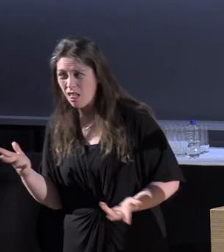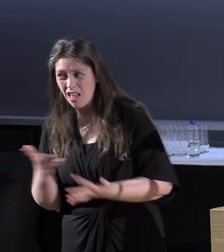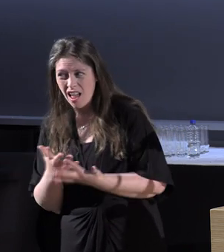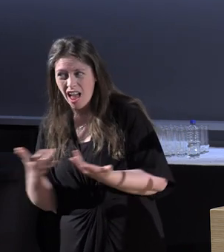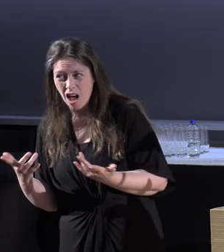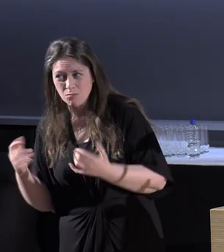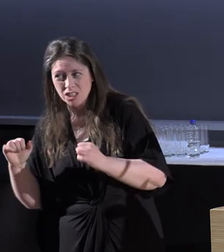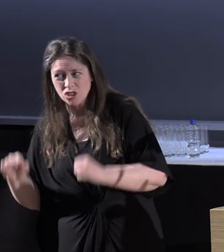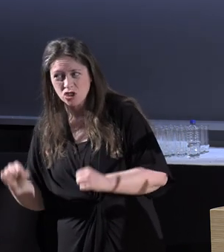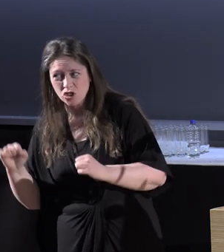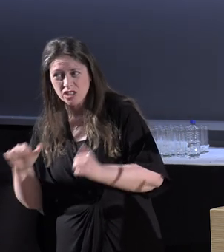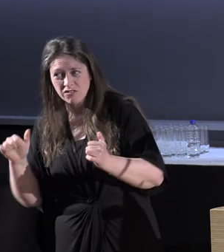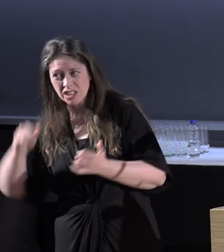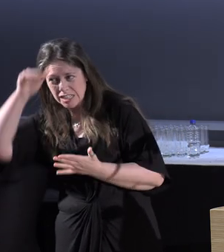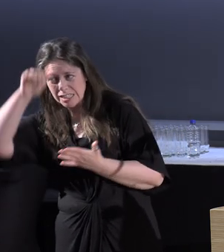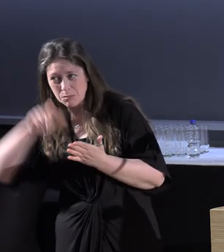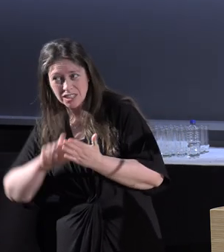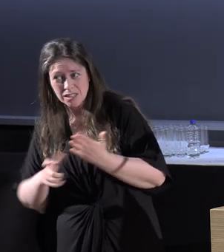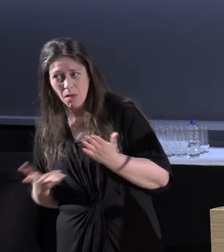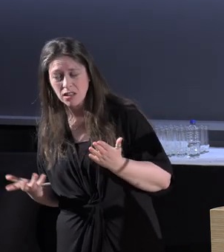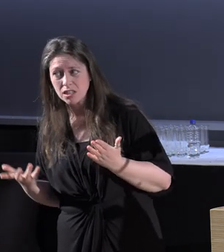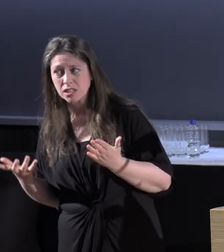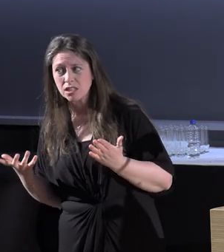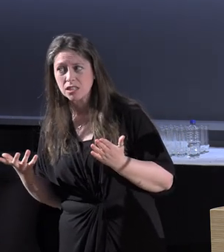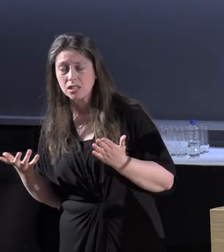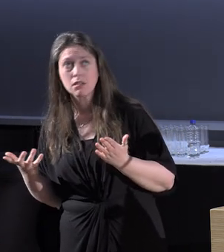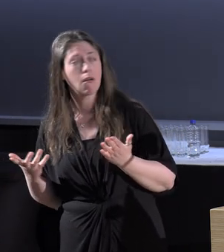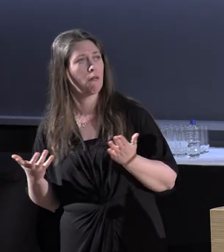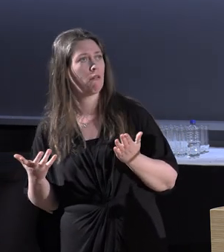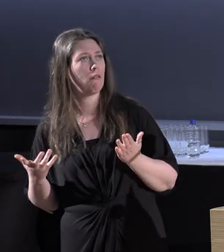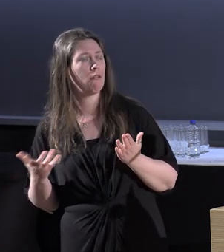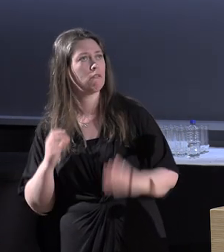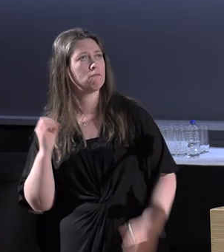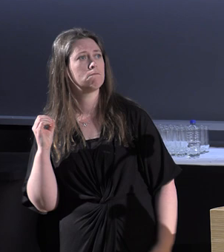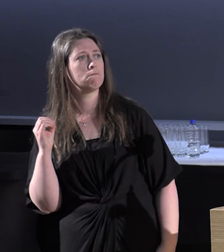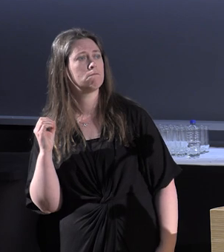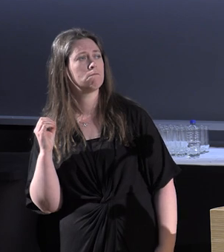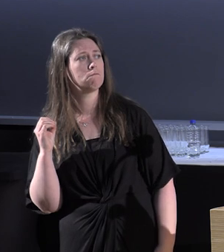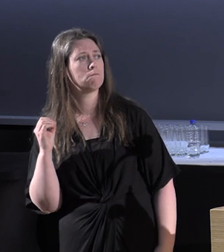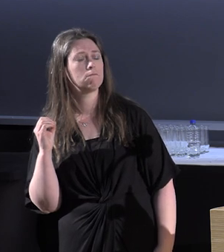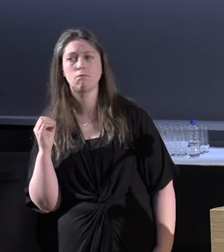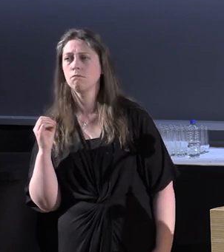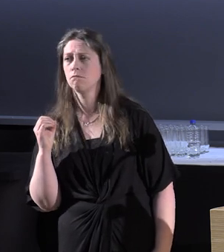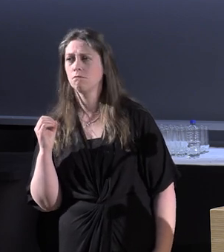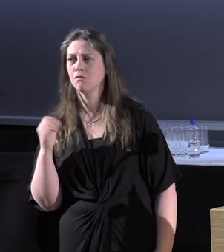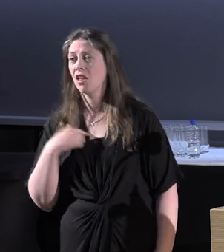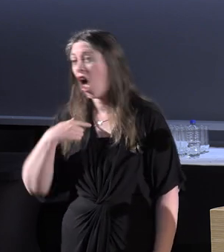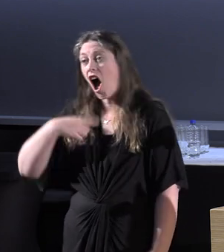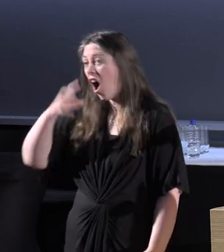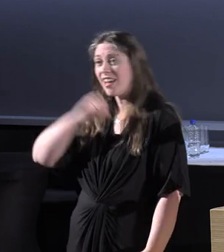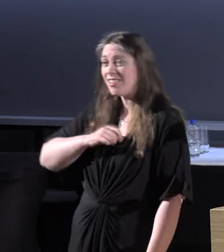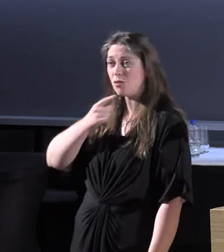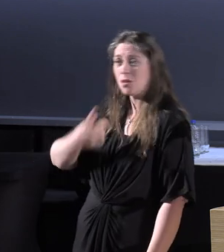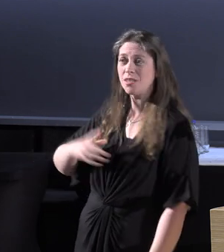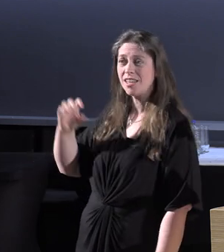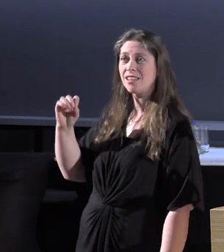many of those students experience disability? And the answer was zero. I assumed the answer would be zero.